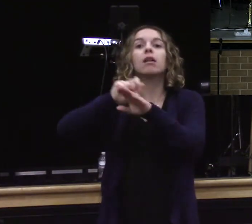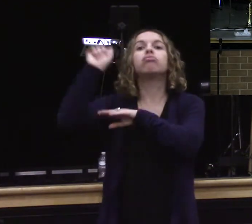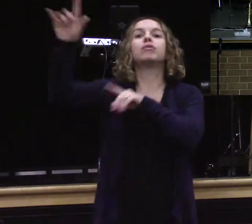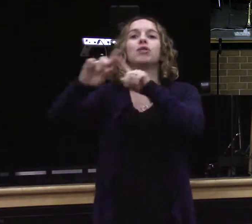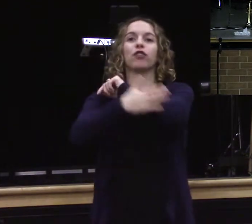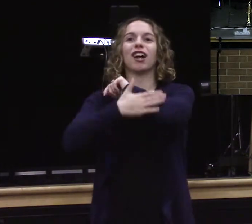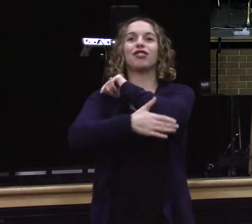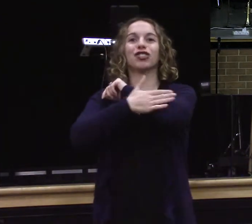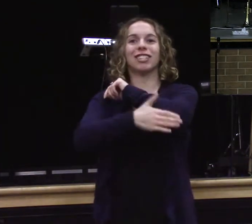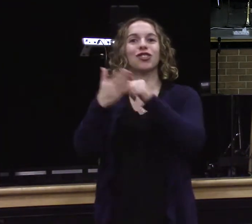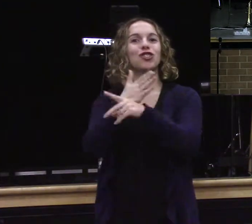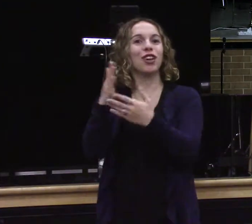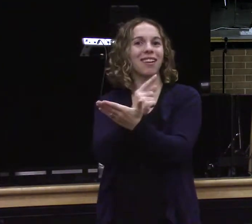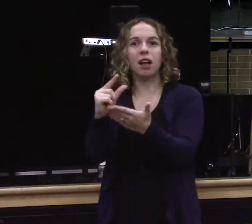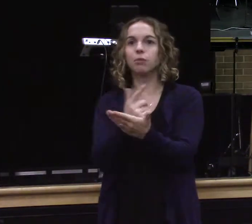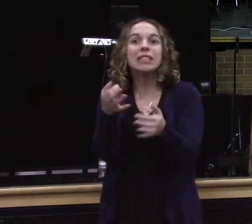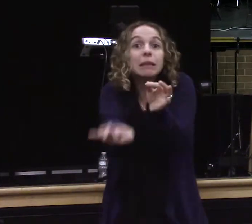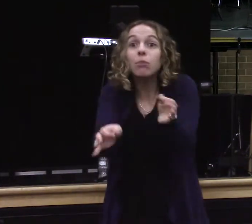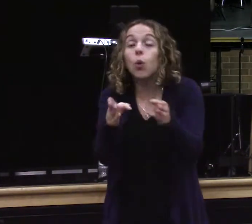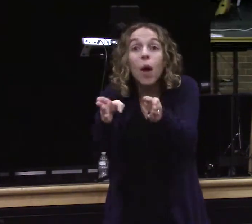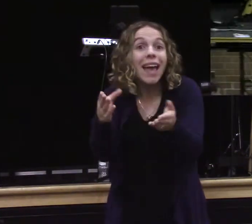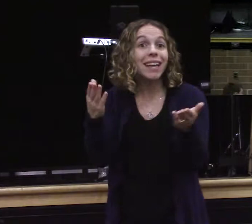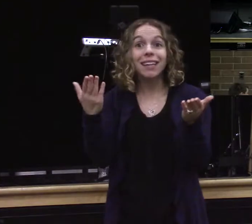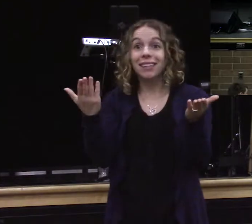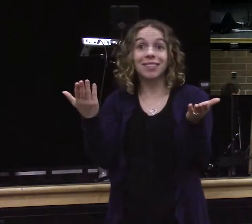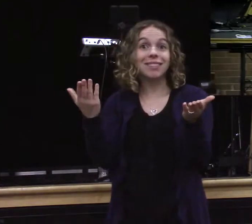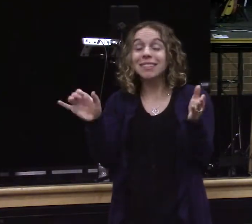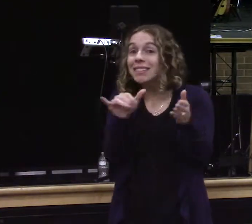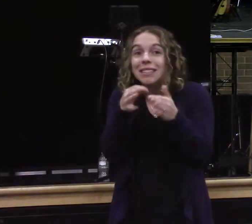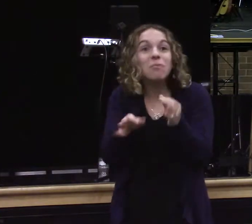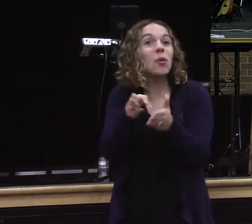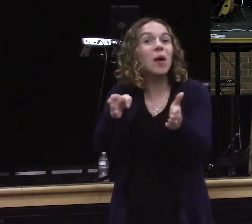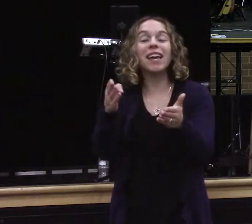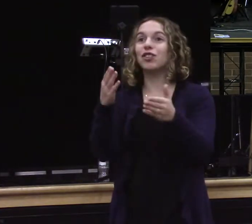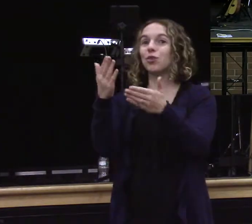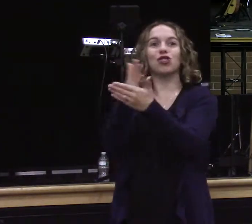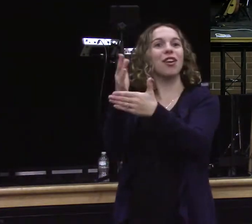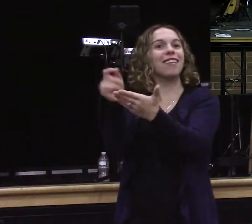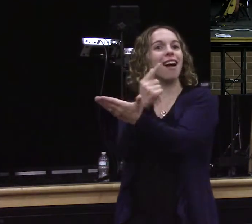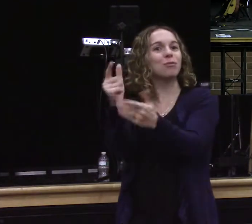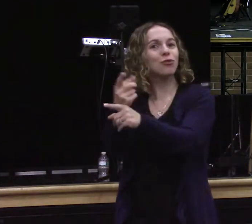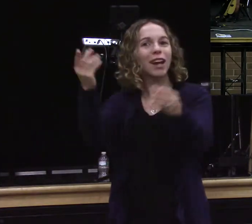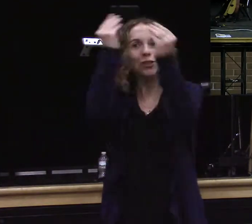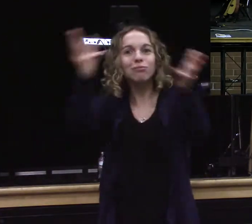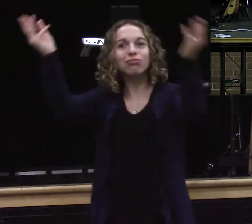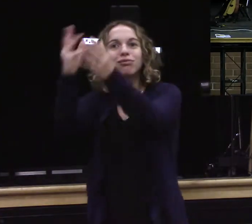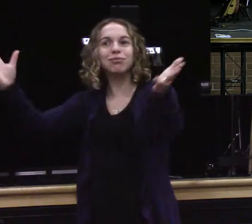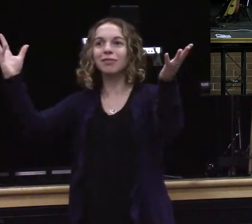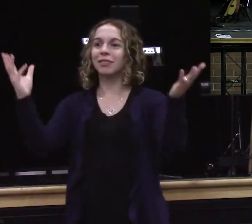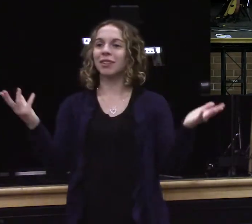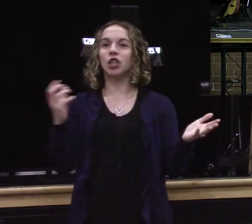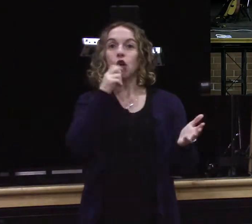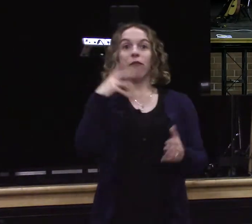oh yeah next week we'll have that okay but in the back if you have any questions but it's so beautiful in two Sundays this